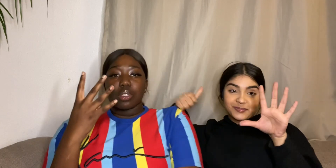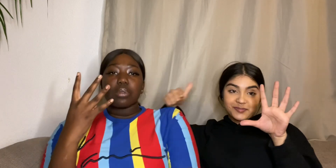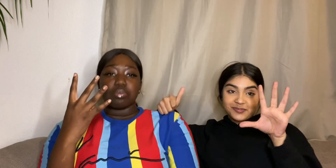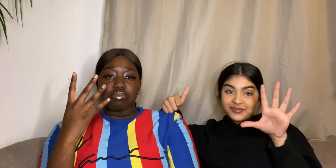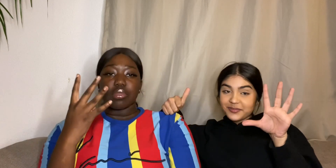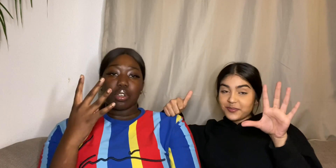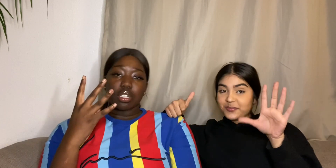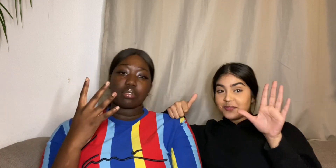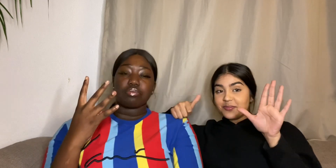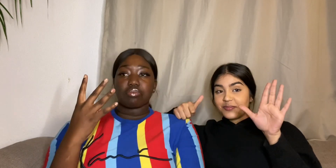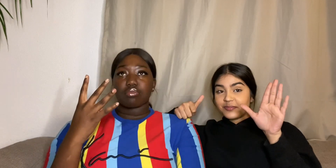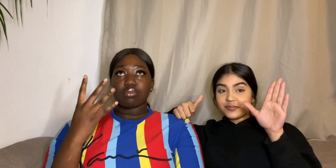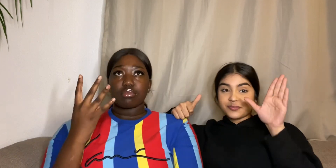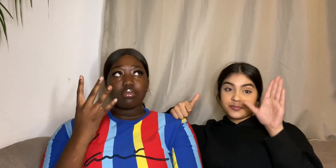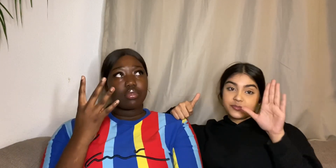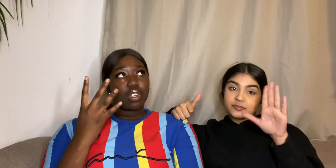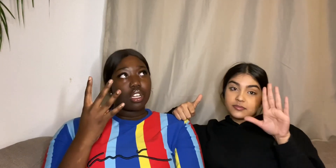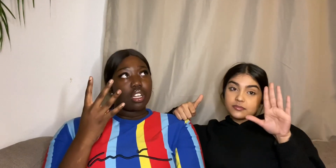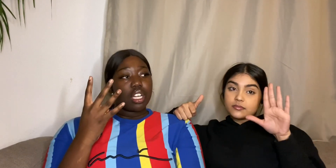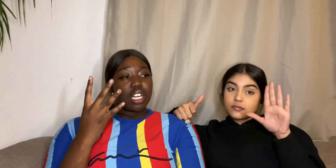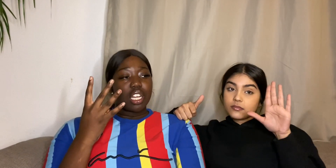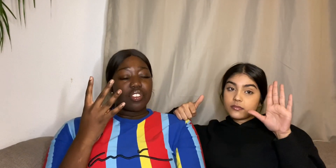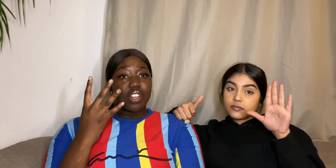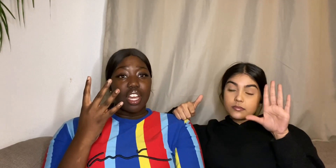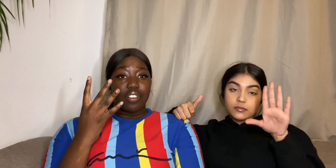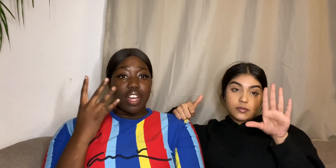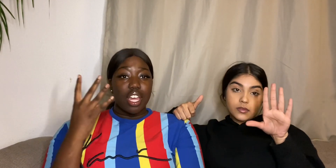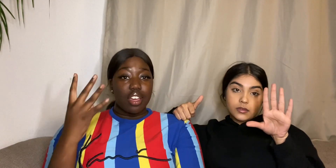Alright Alright Never have I ever